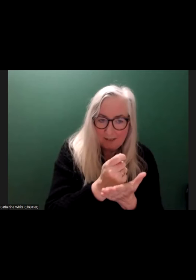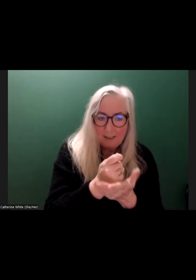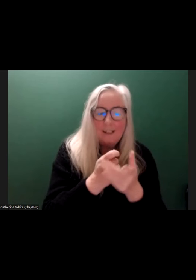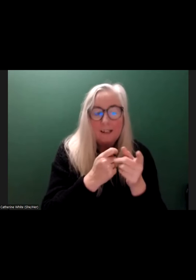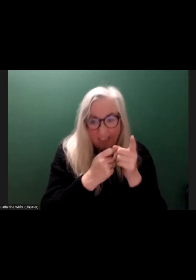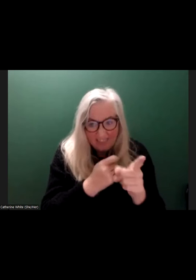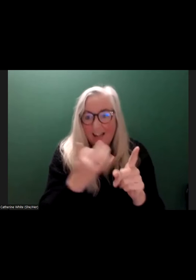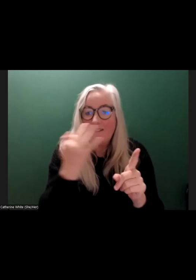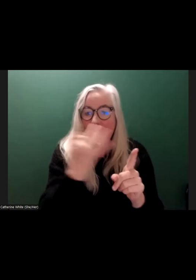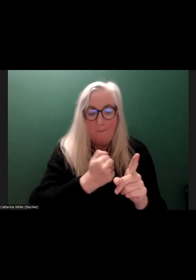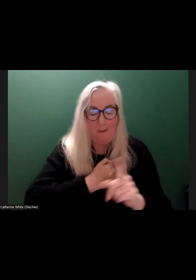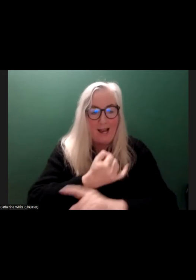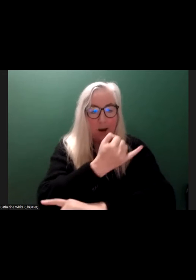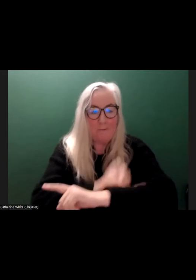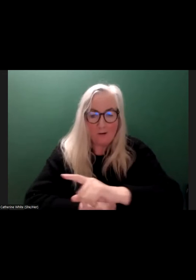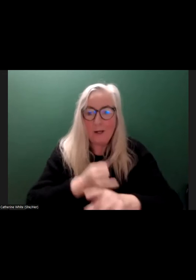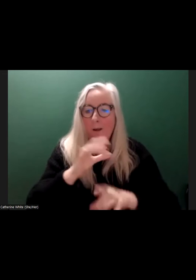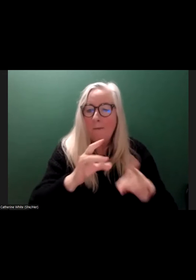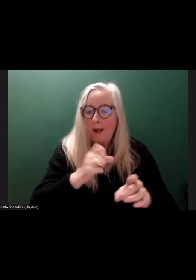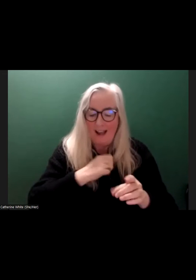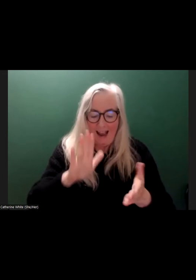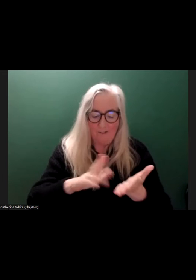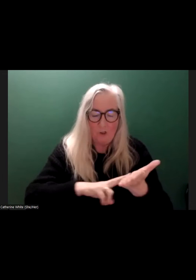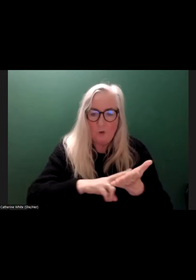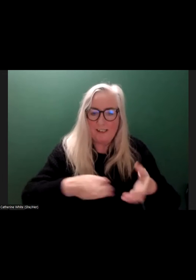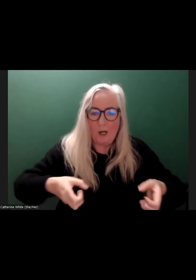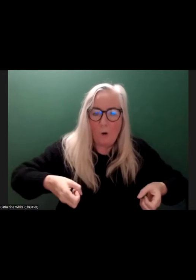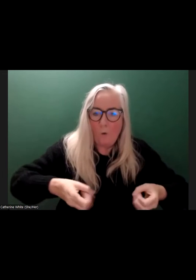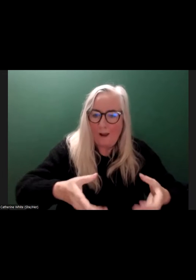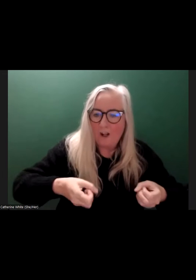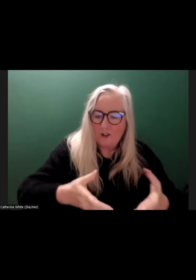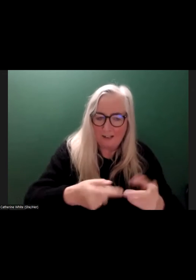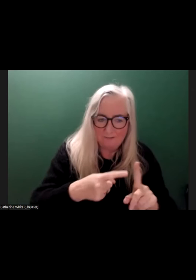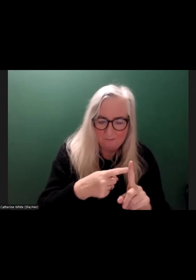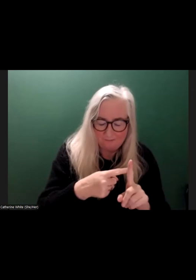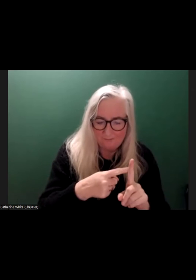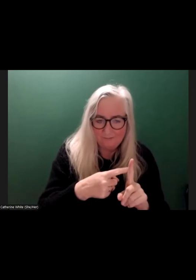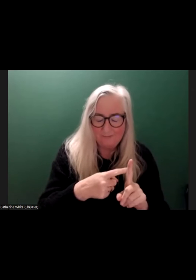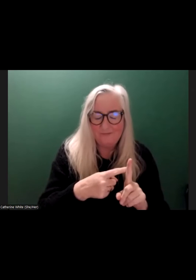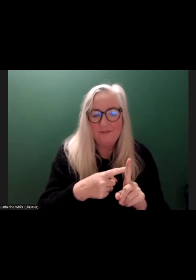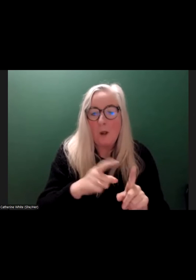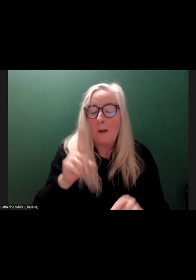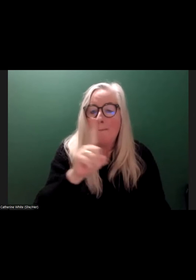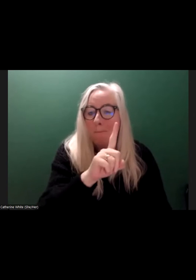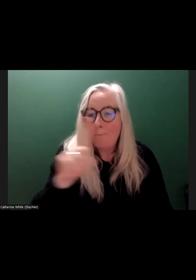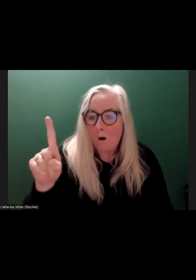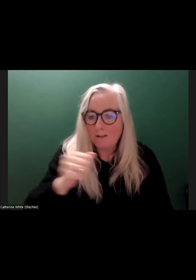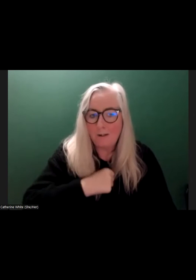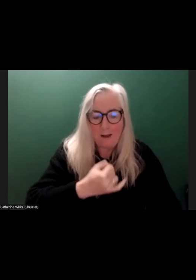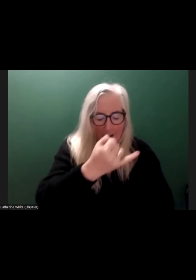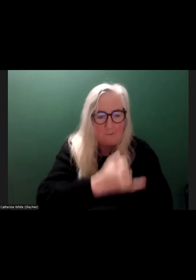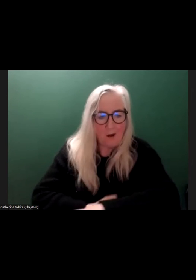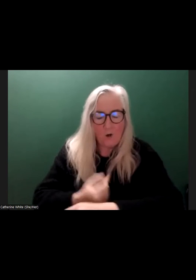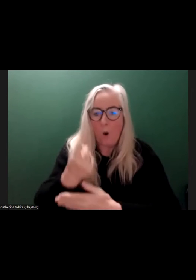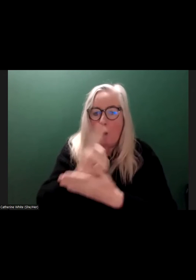That's fine. My impairment is, makes me, I need to use a wheelchair. I don't want talk about my impairment. It's very boring. Nobody cares about it. I don't. But my